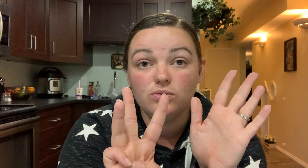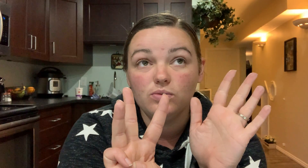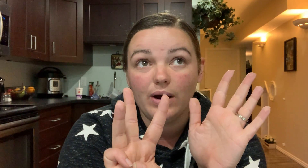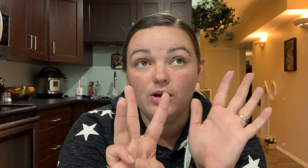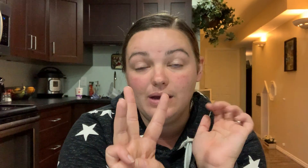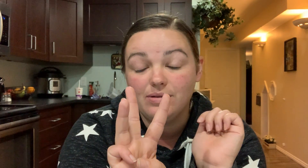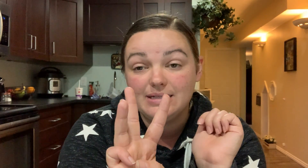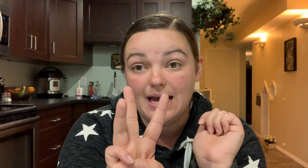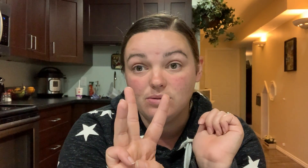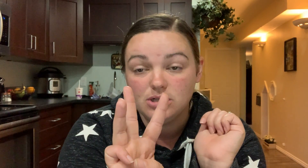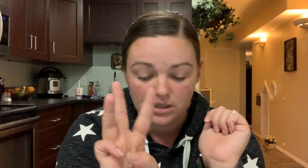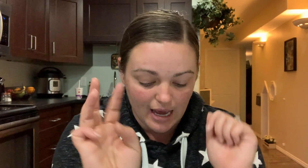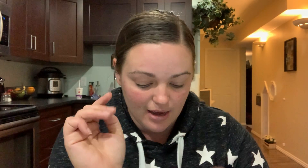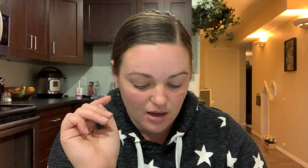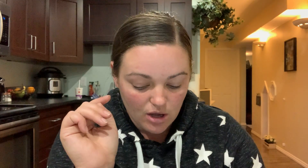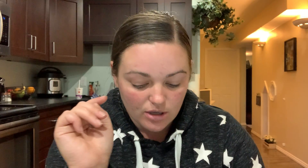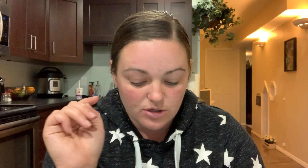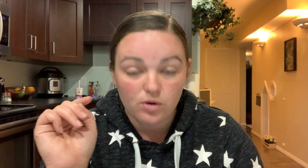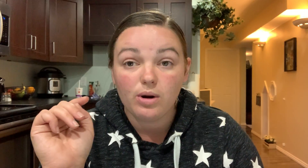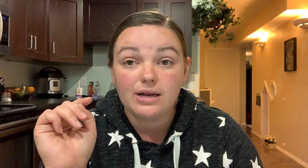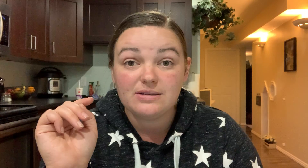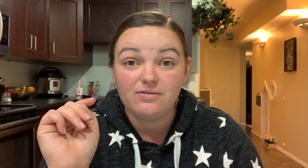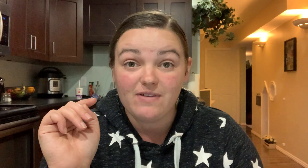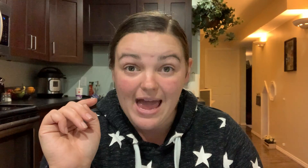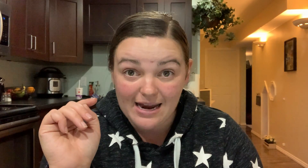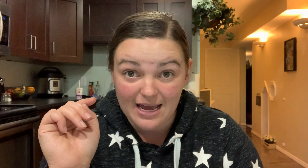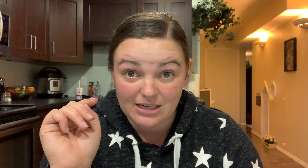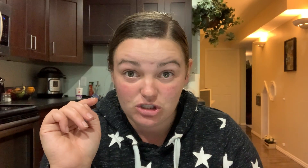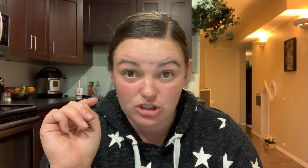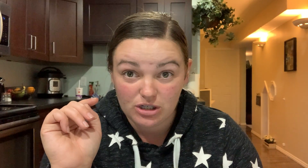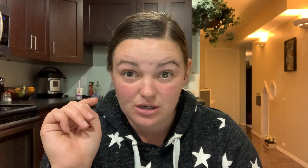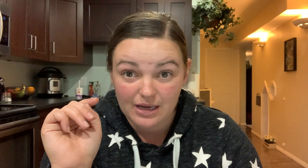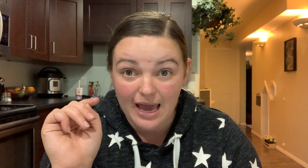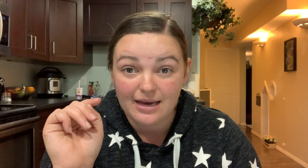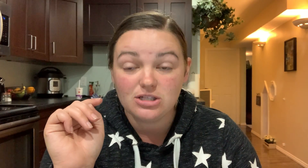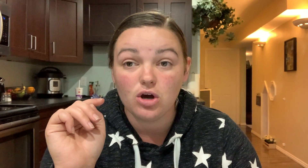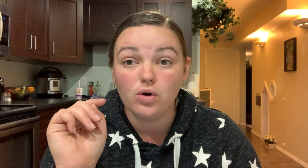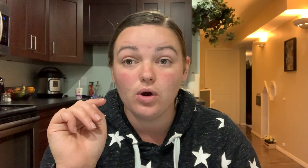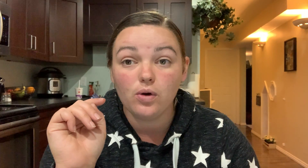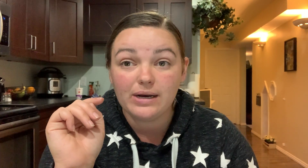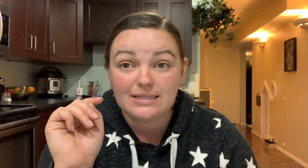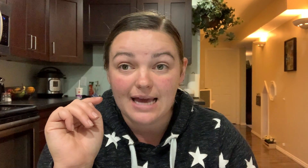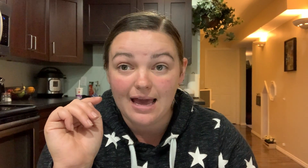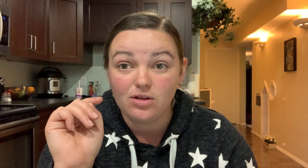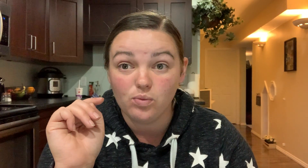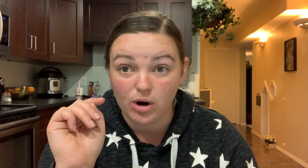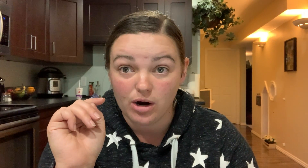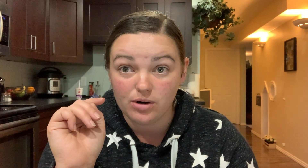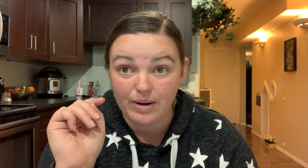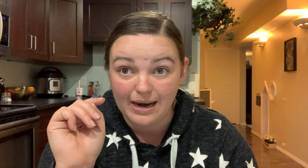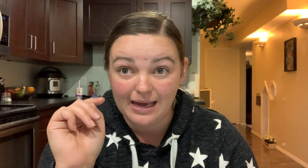where you hear the sound okay so the word is vanish okay so you're going to say the word ready